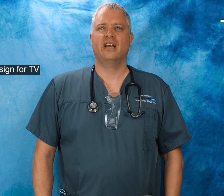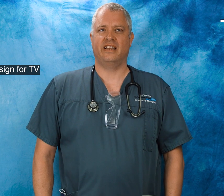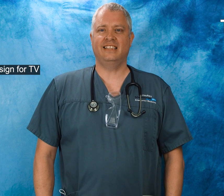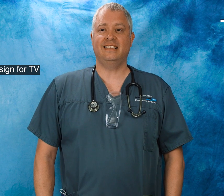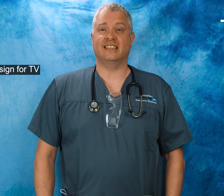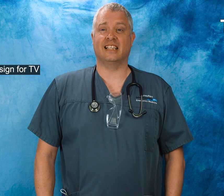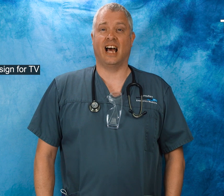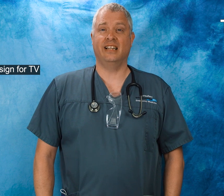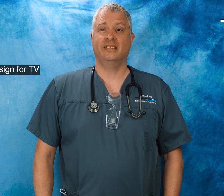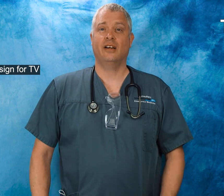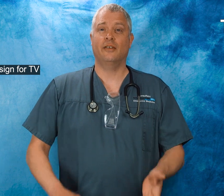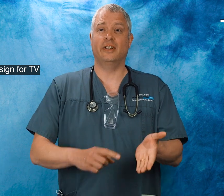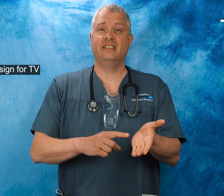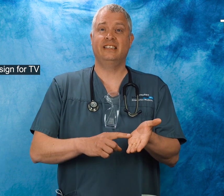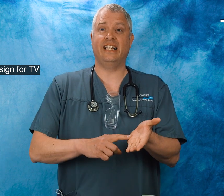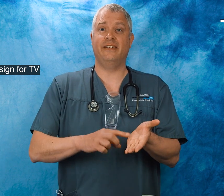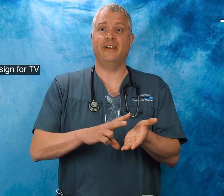This is the sign for TV.